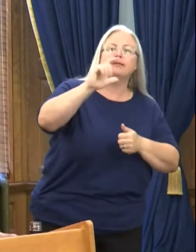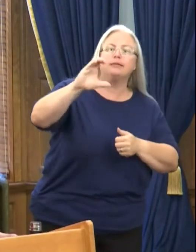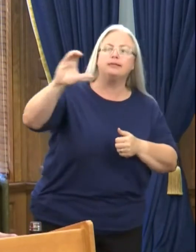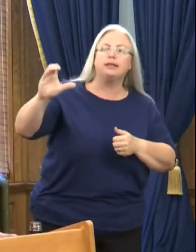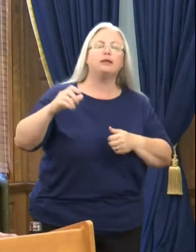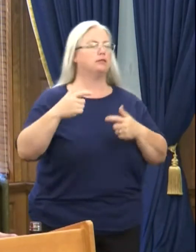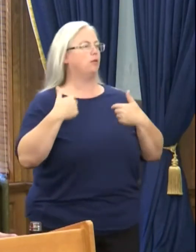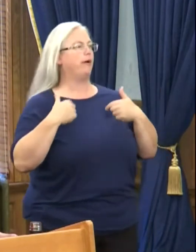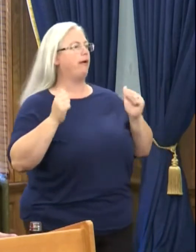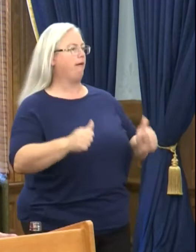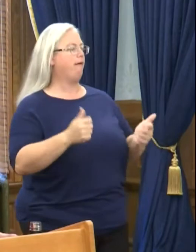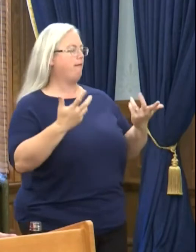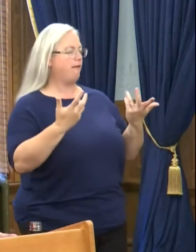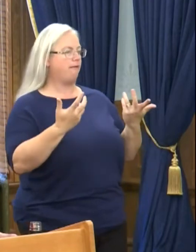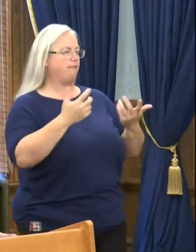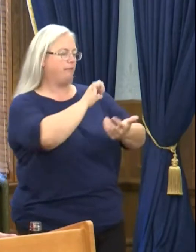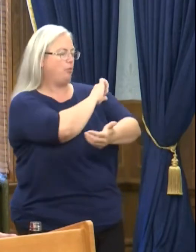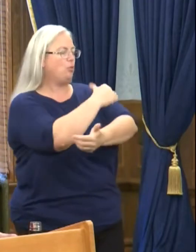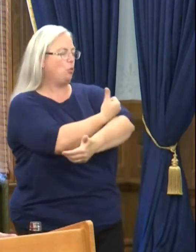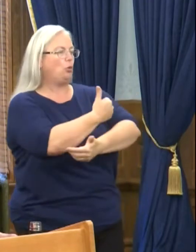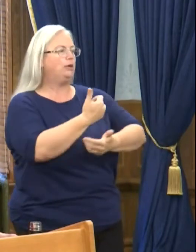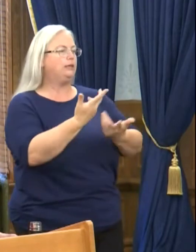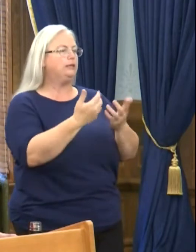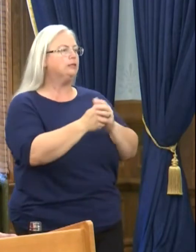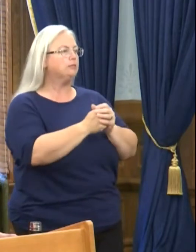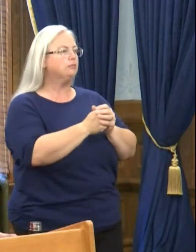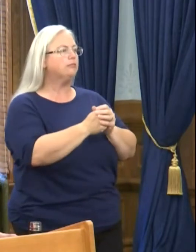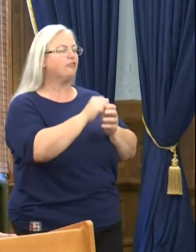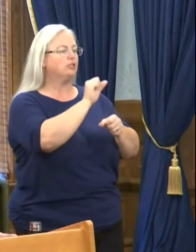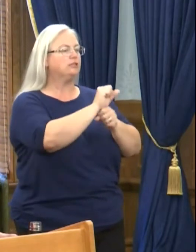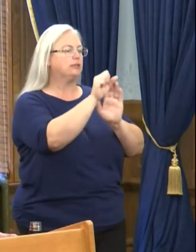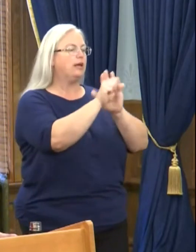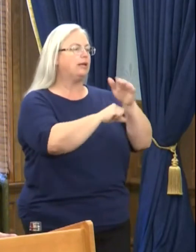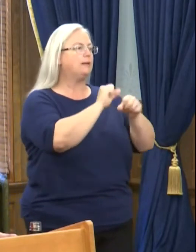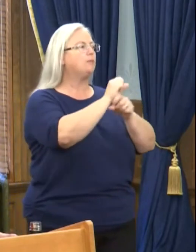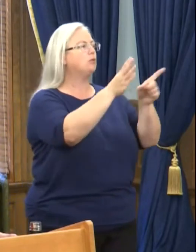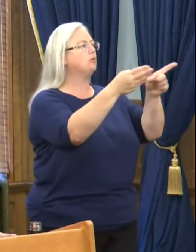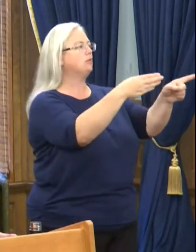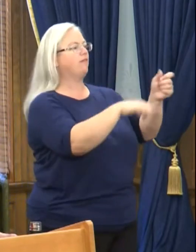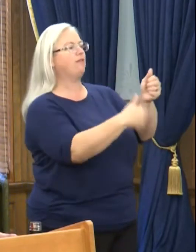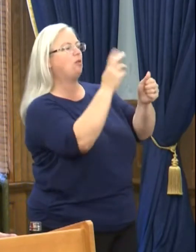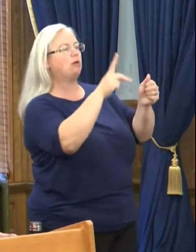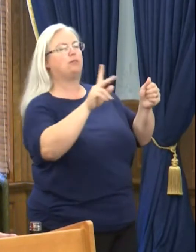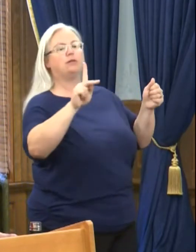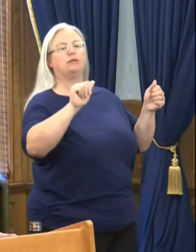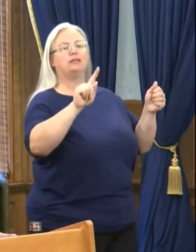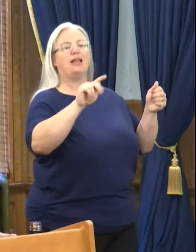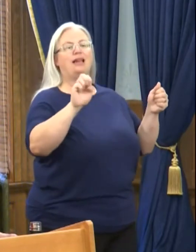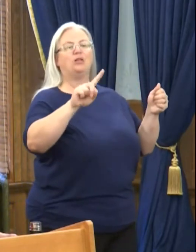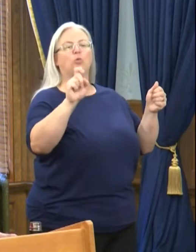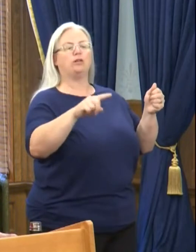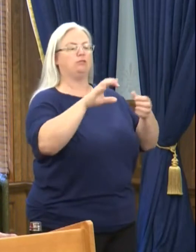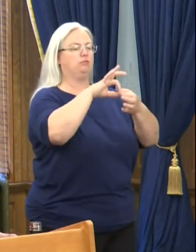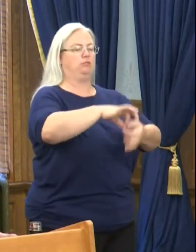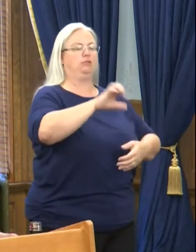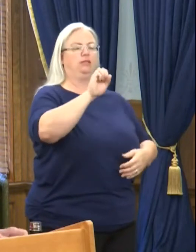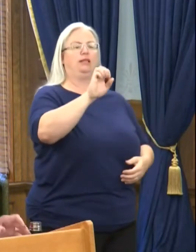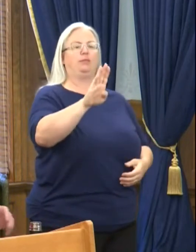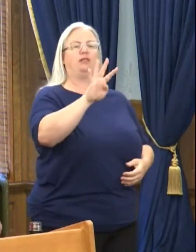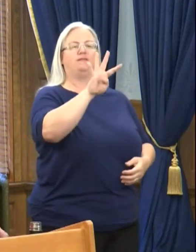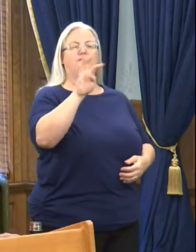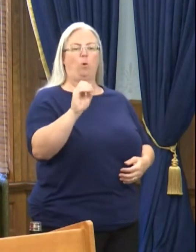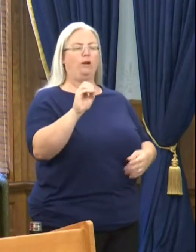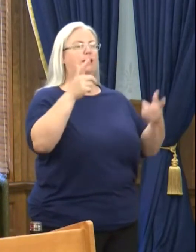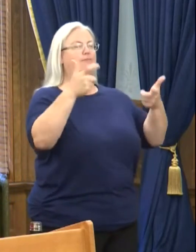the mask requirements in our state buildings. Going back to Katie's question on SB40, there is still a larger question